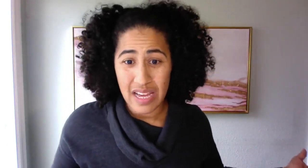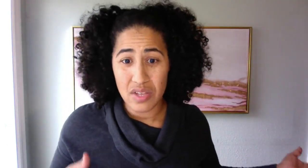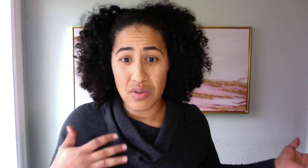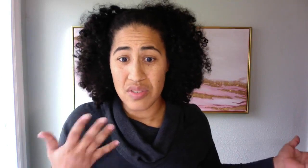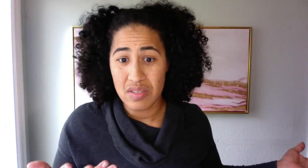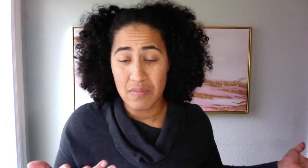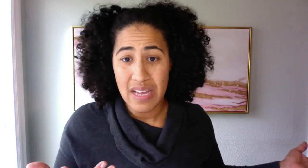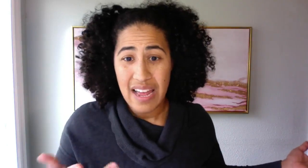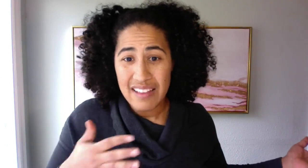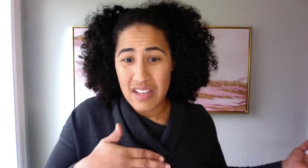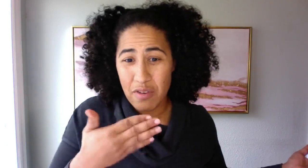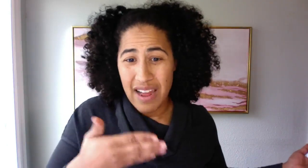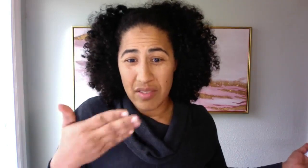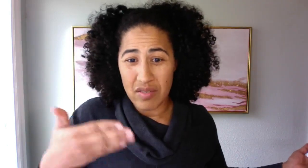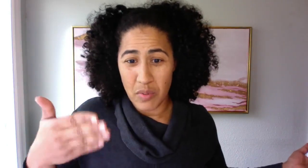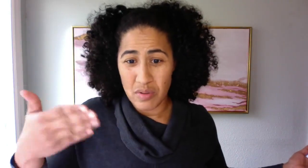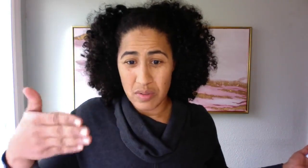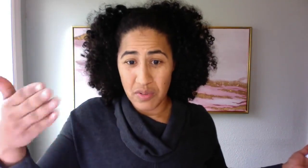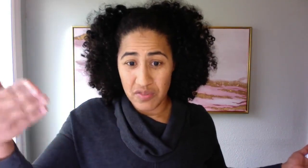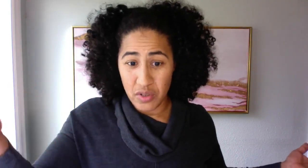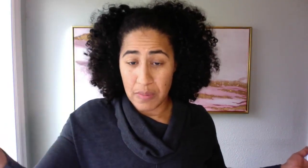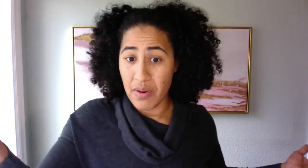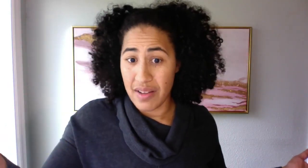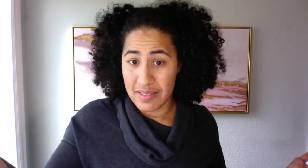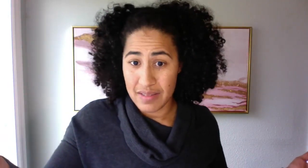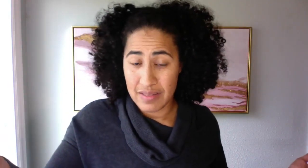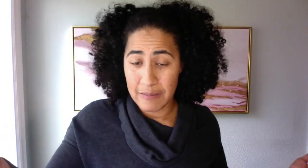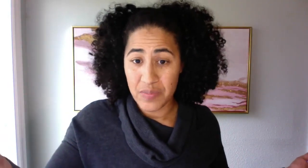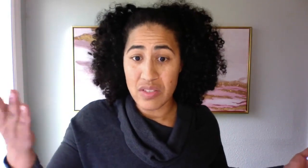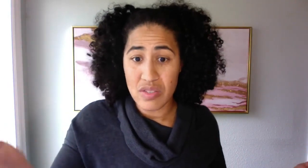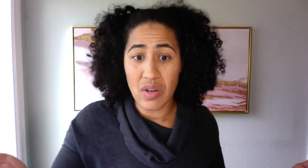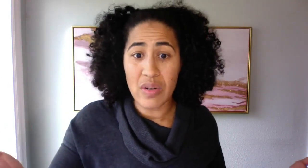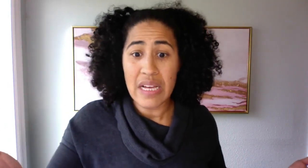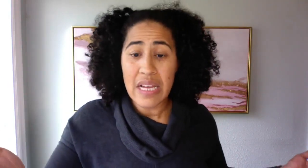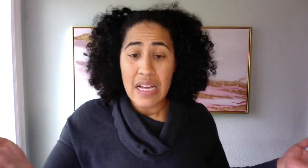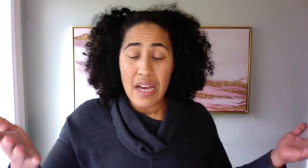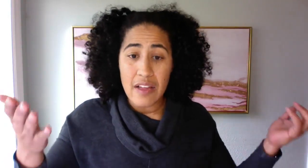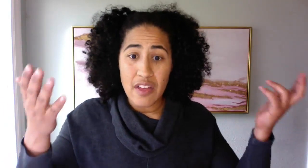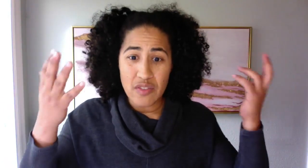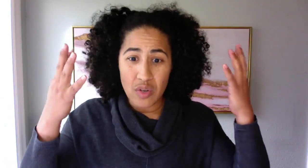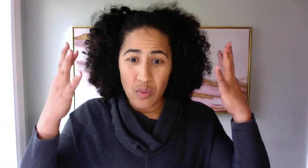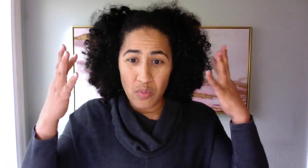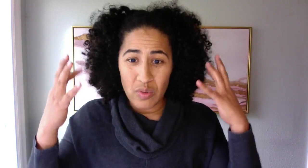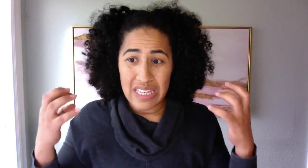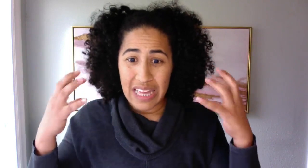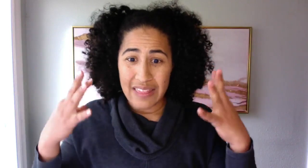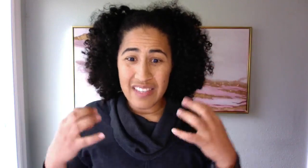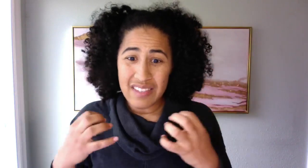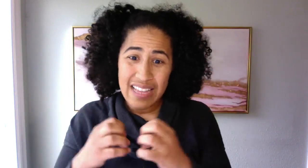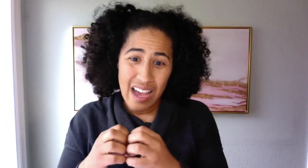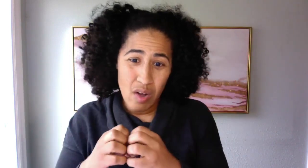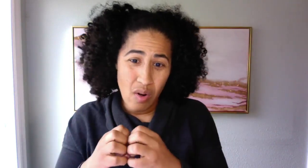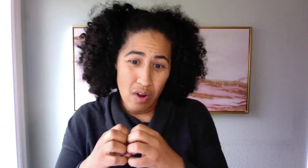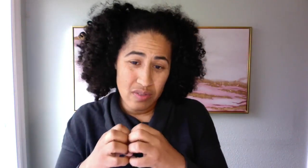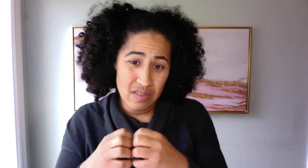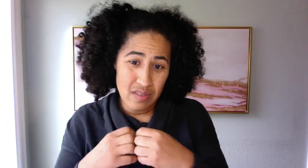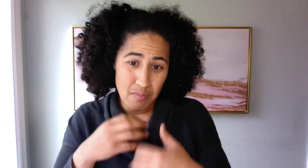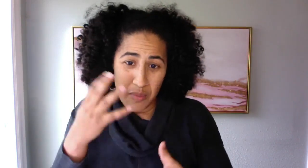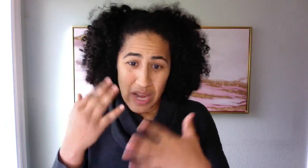your system has never had the support to fully process. And so, uh, so really, and this is how our system, our mind